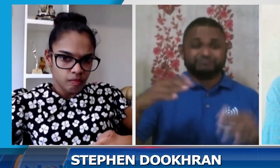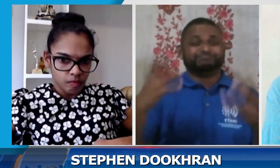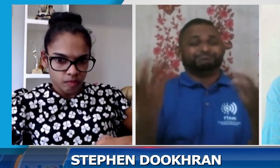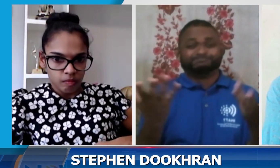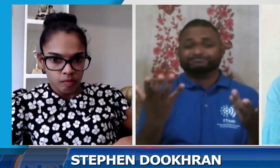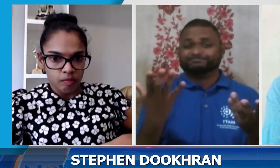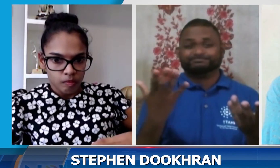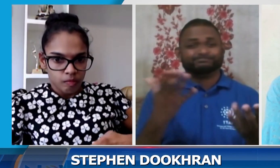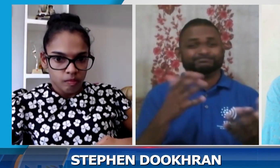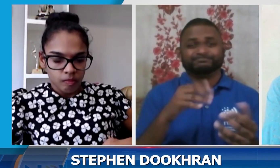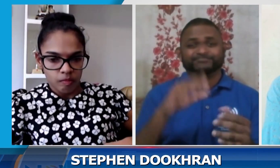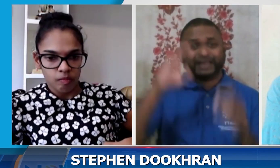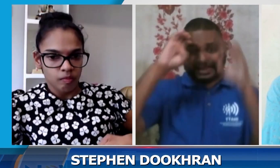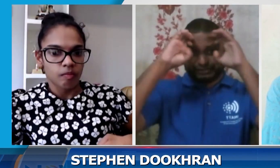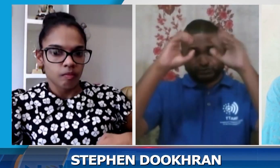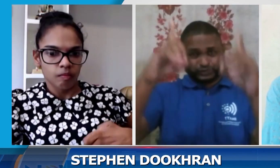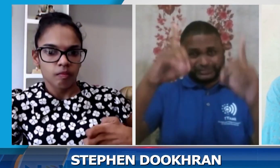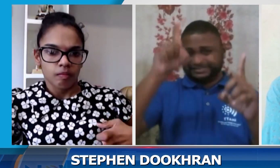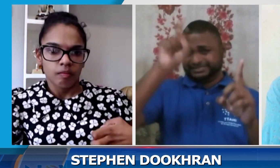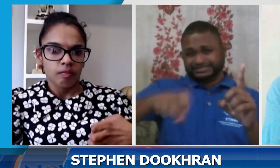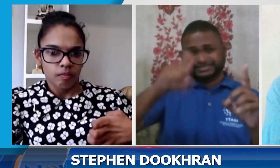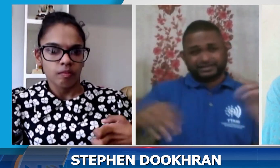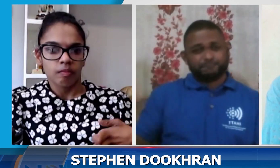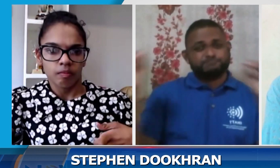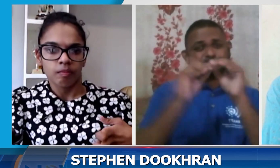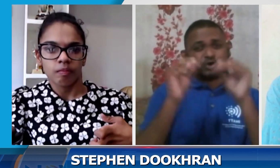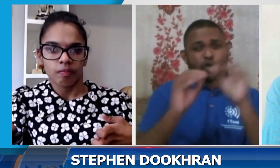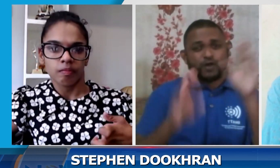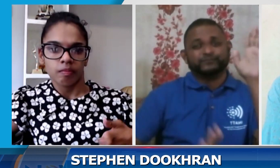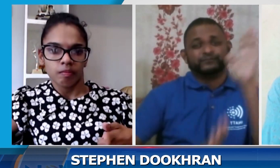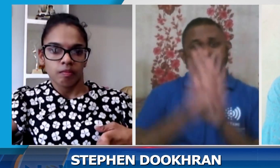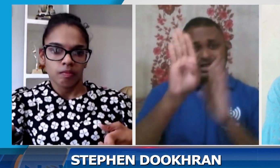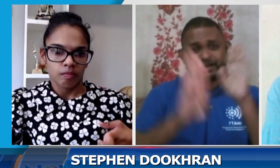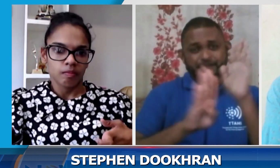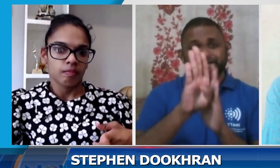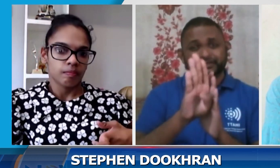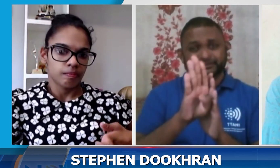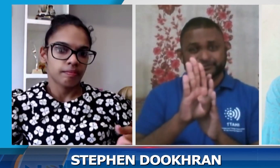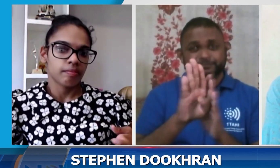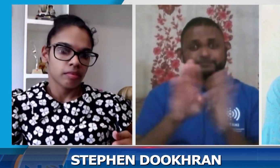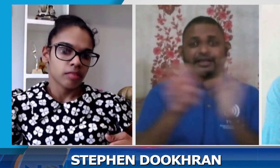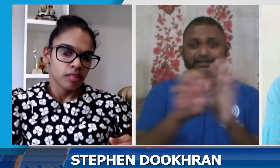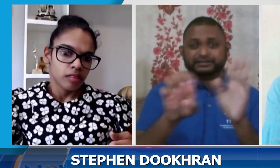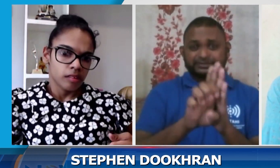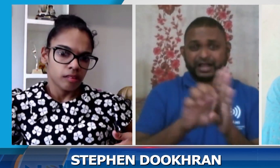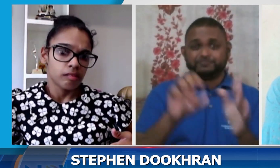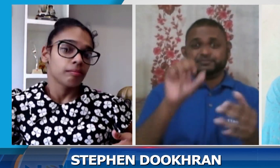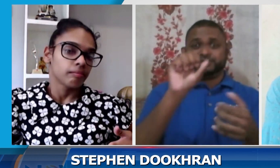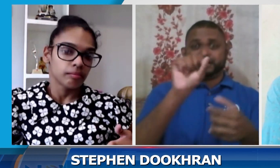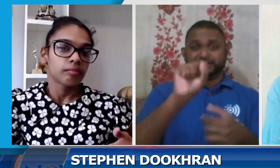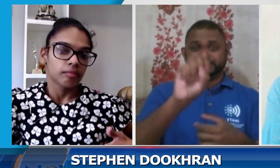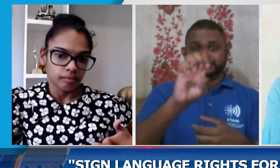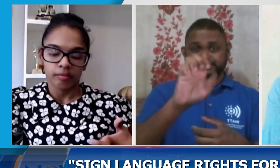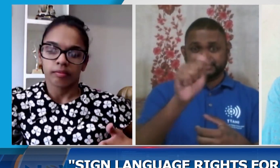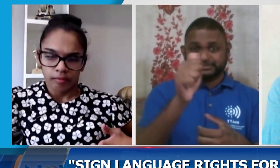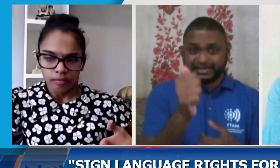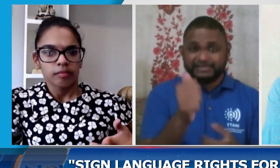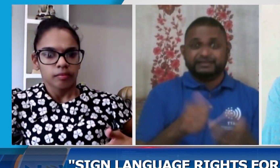Constantly, in Trinidad and Tobago, education is something that needs a lot of development in the deaf and hard of hearing community.